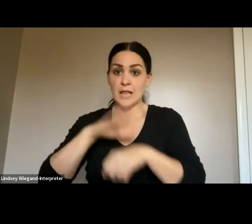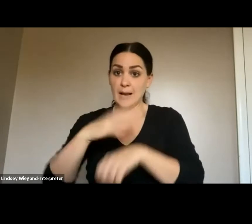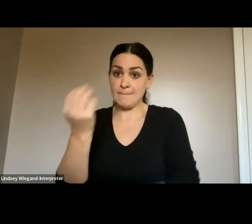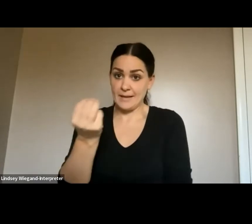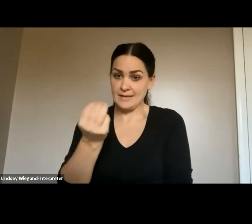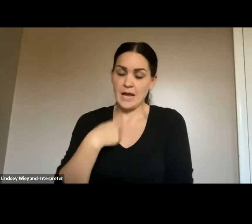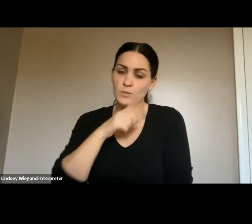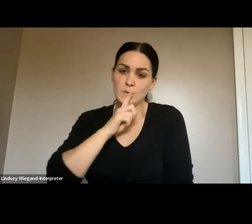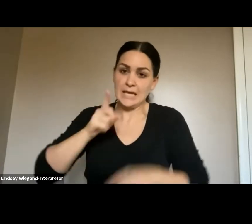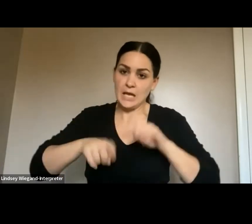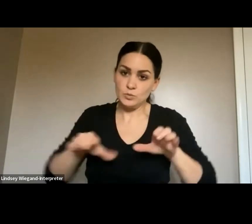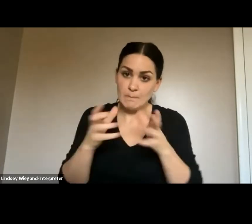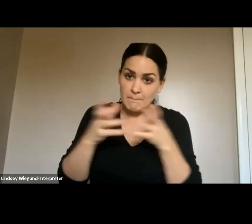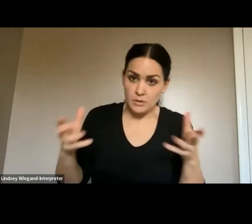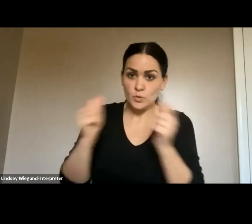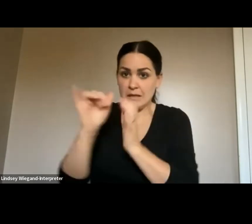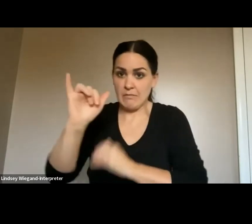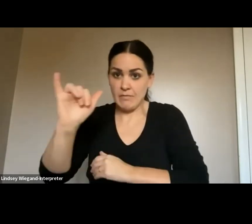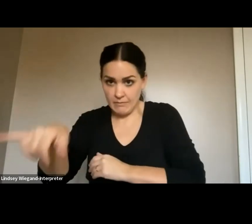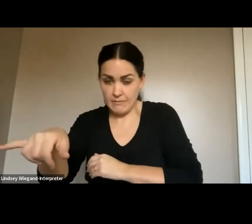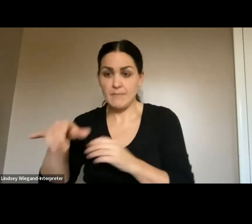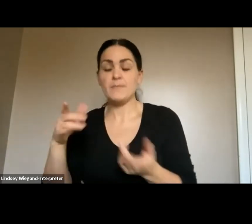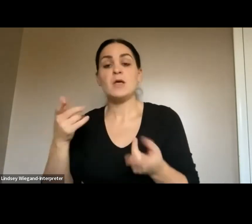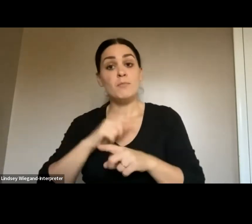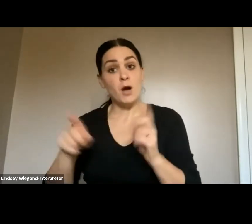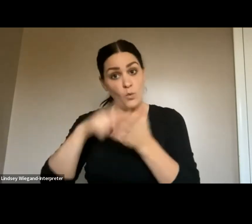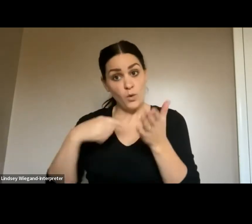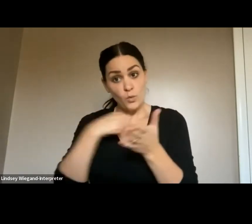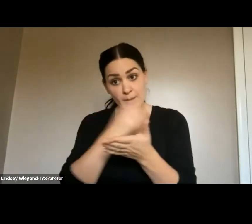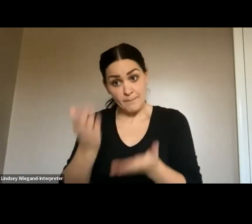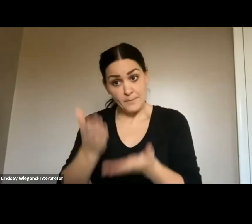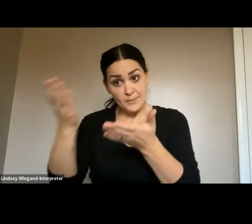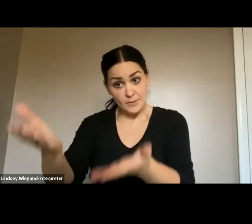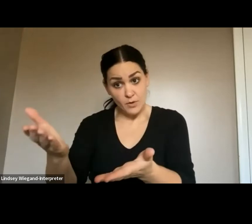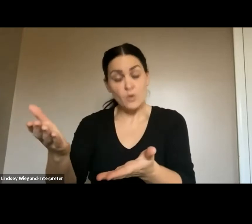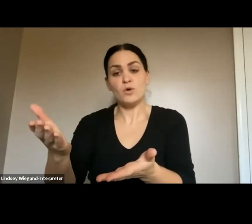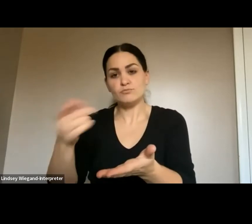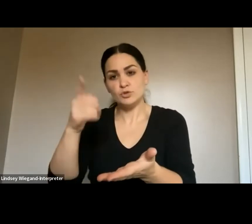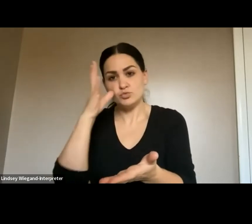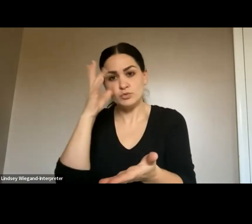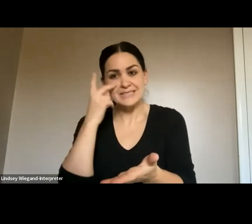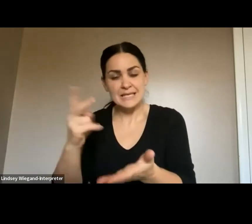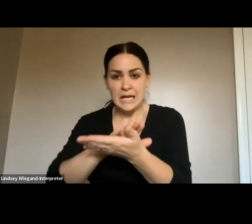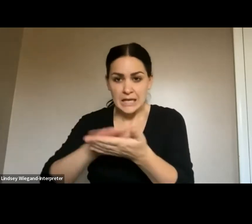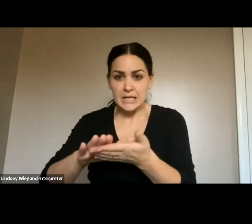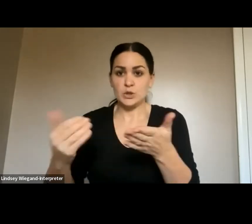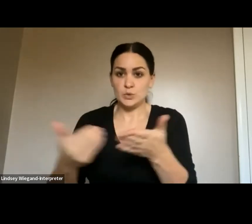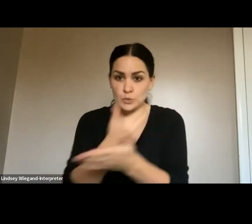But based on what we have put forward, you'll be seeing clean new standards.